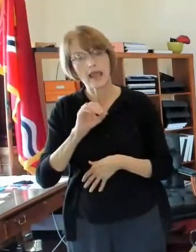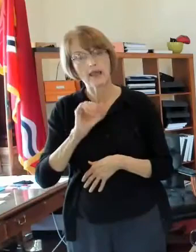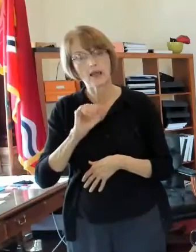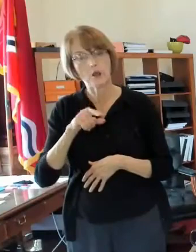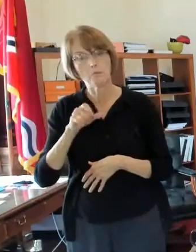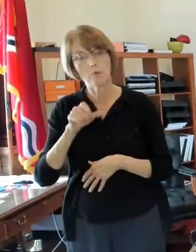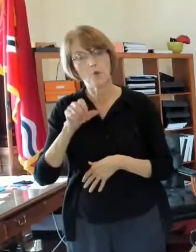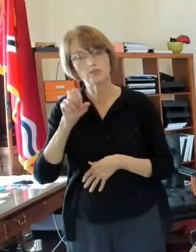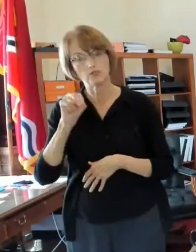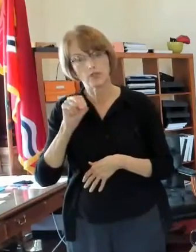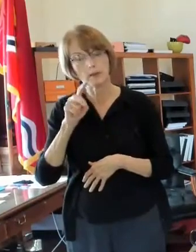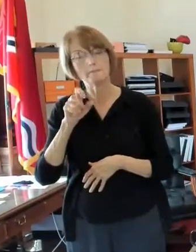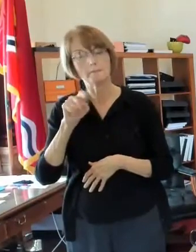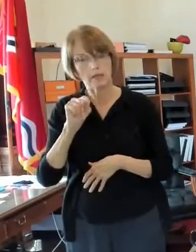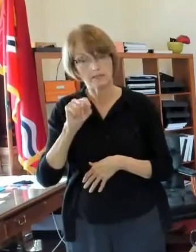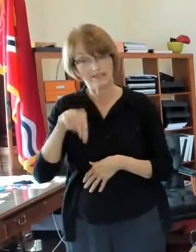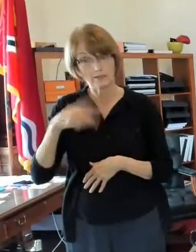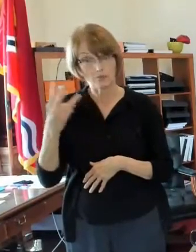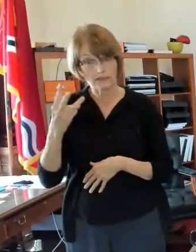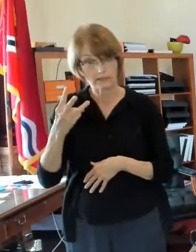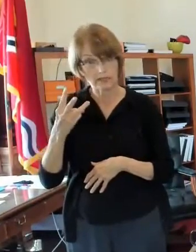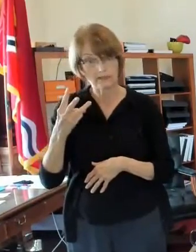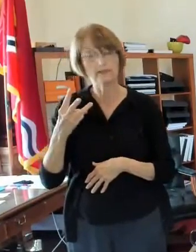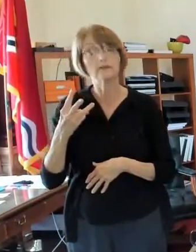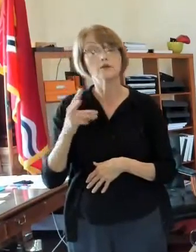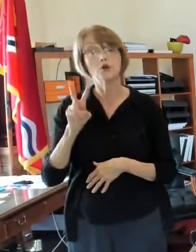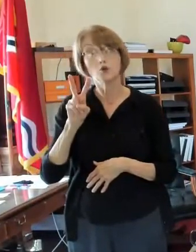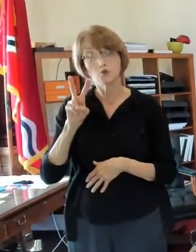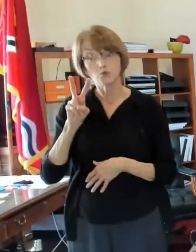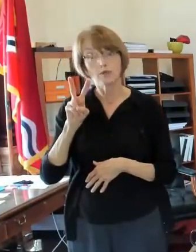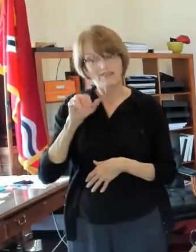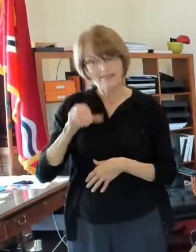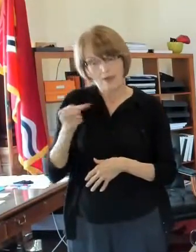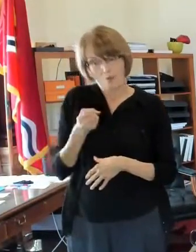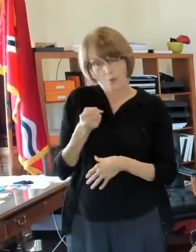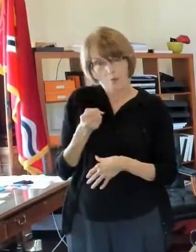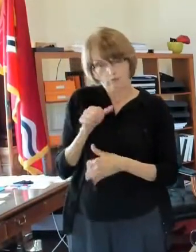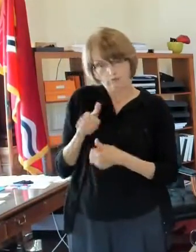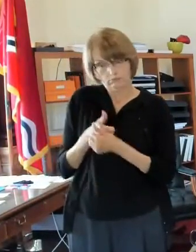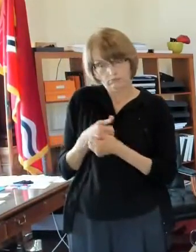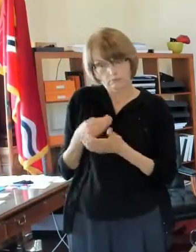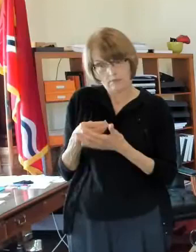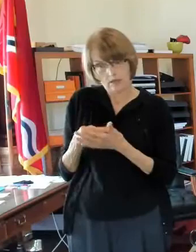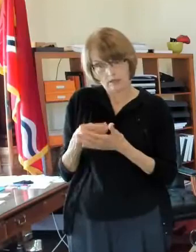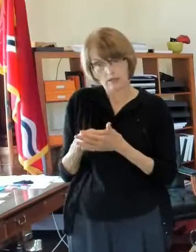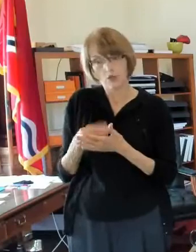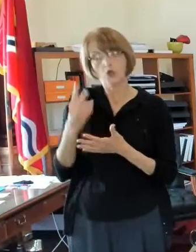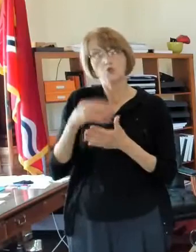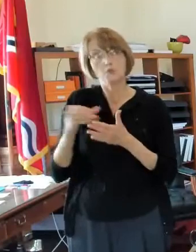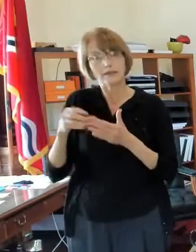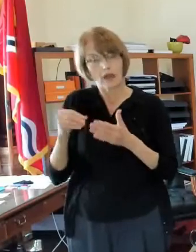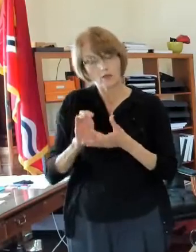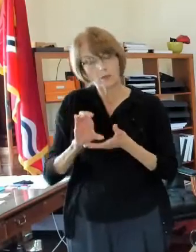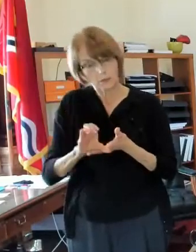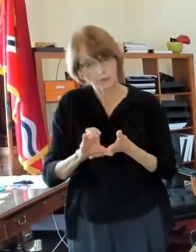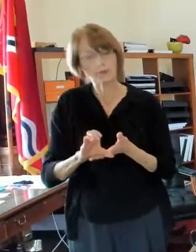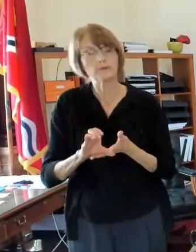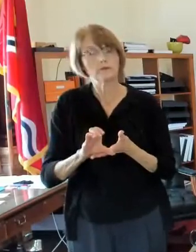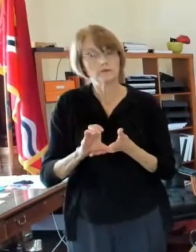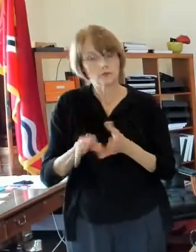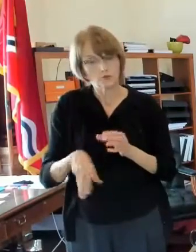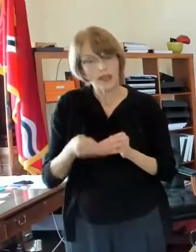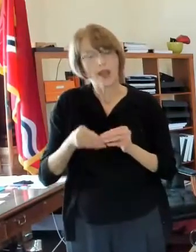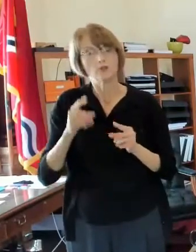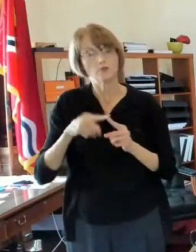19th to allocate two million dollars of that additionally towards the rental mortgage assistance if if they vote for that